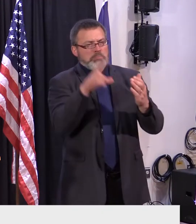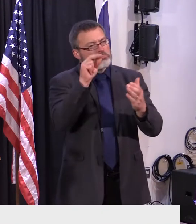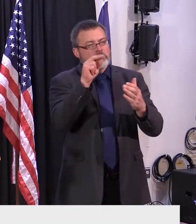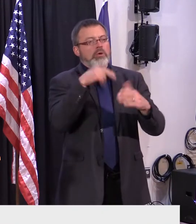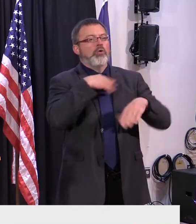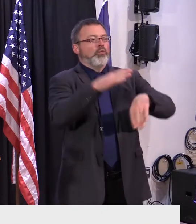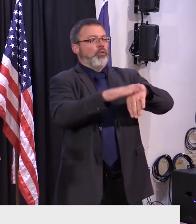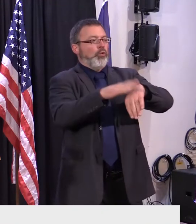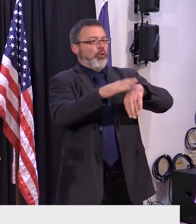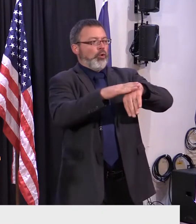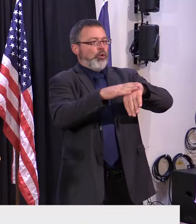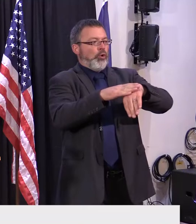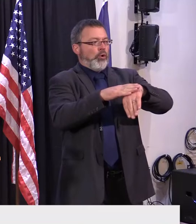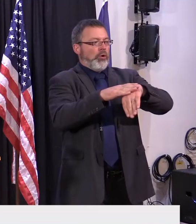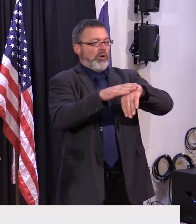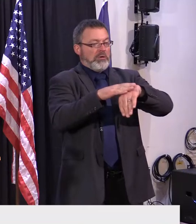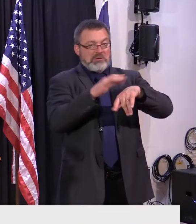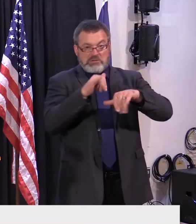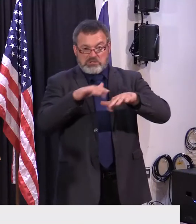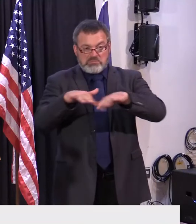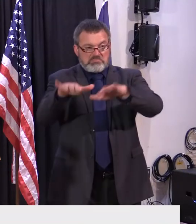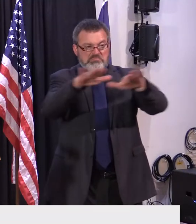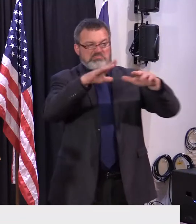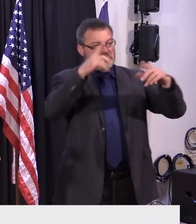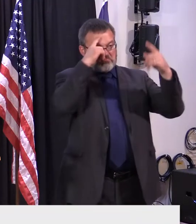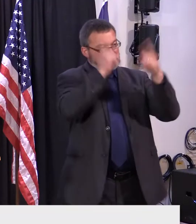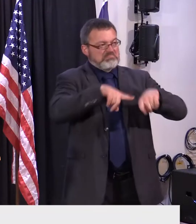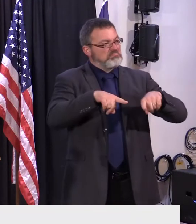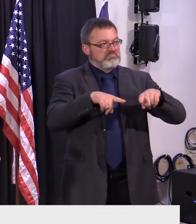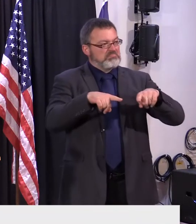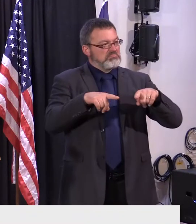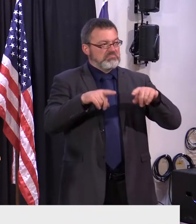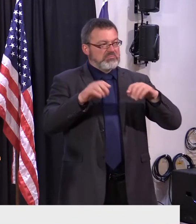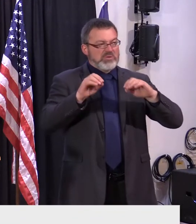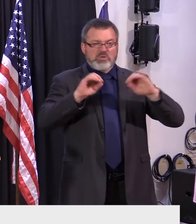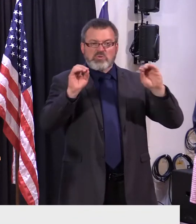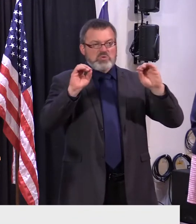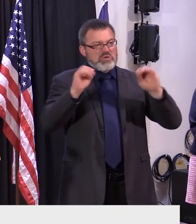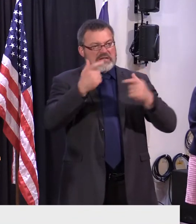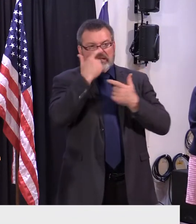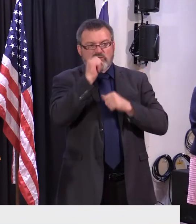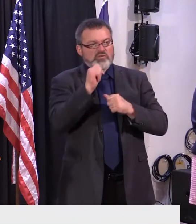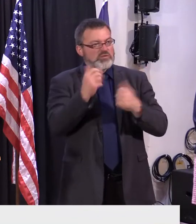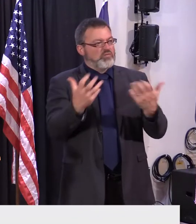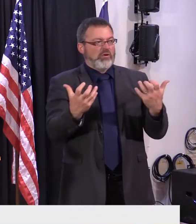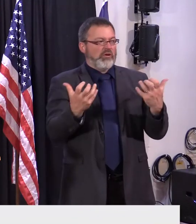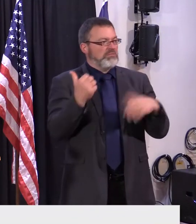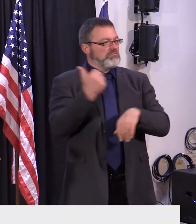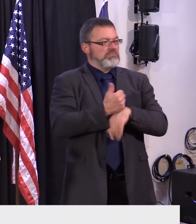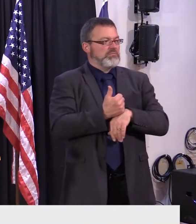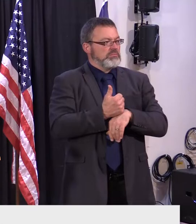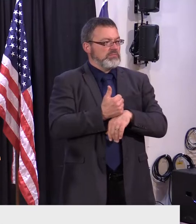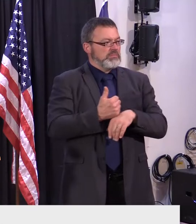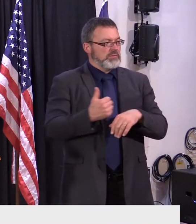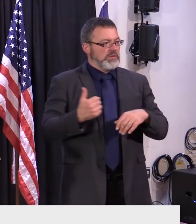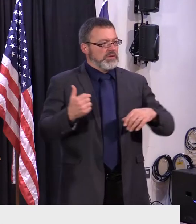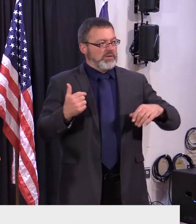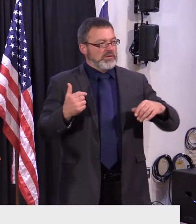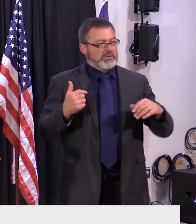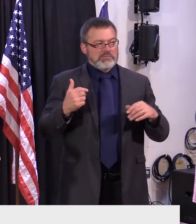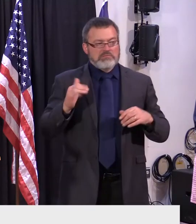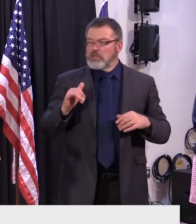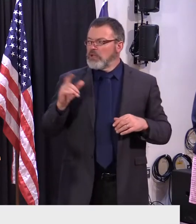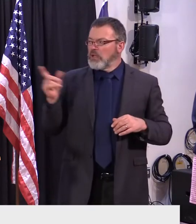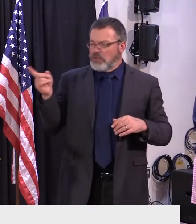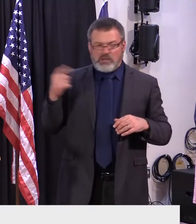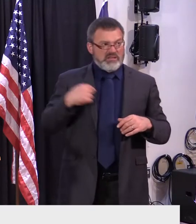so i don't believe there's an appetite for it but but i would agree i mean i'm out on the roads a lot now and uh traffic